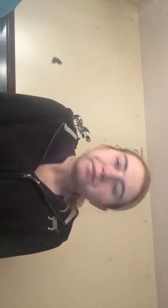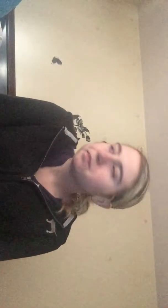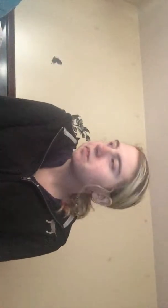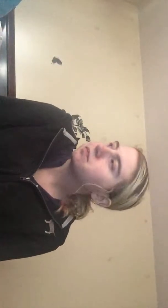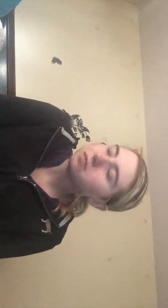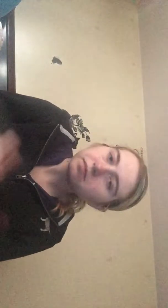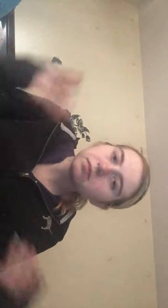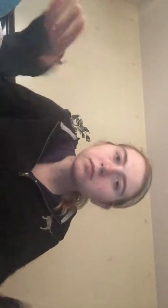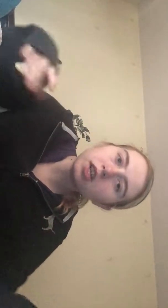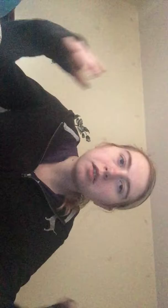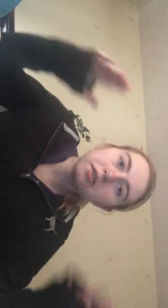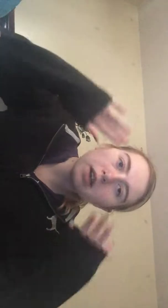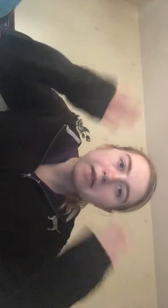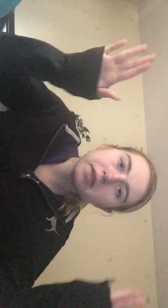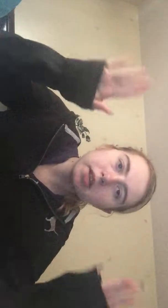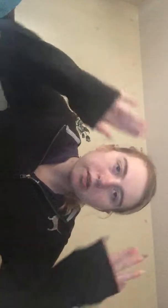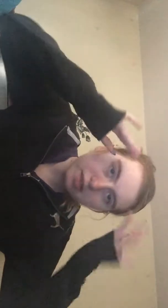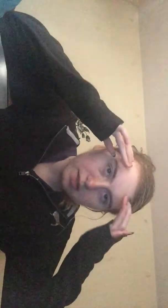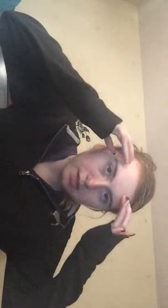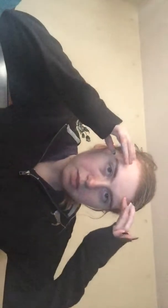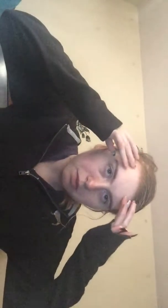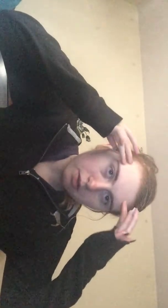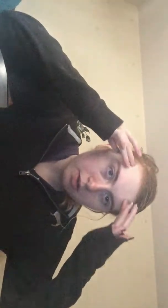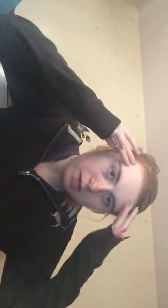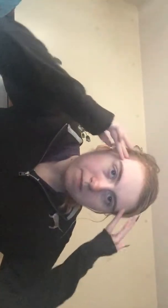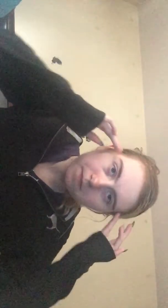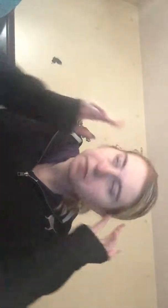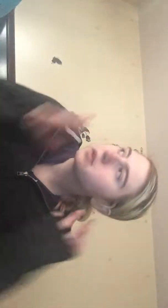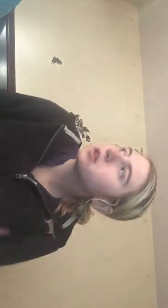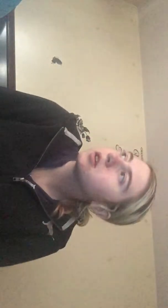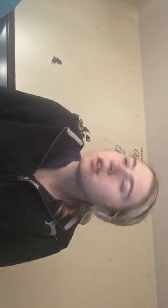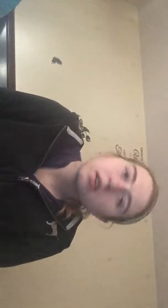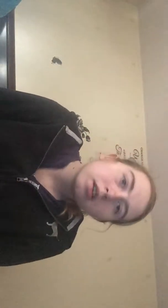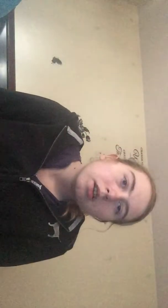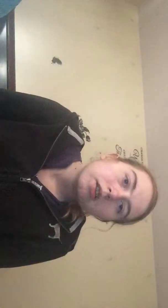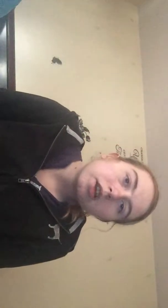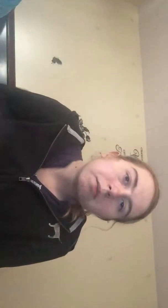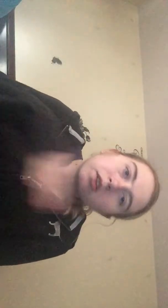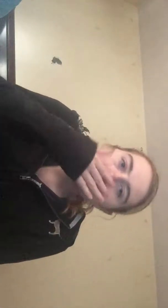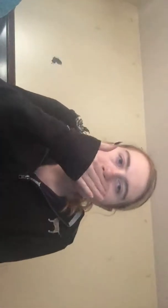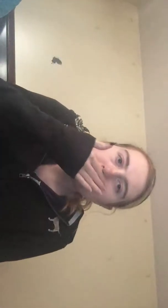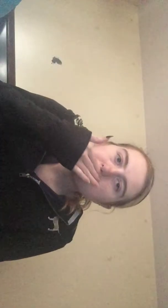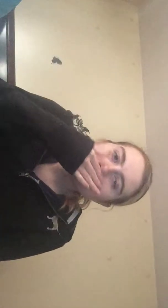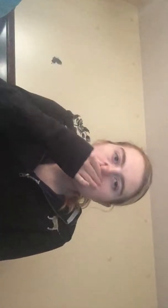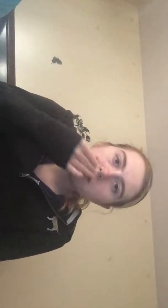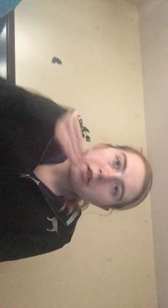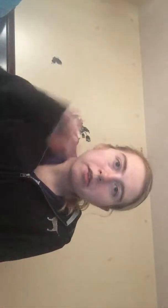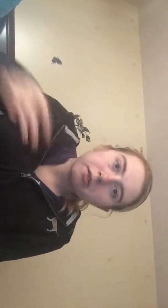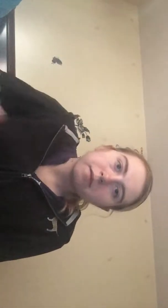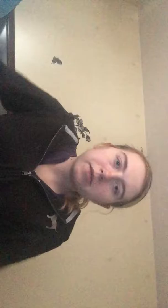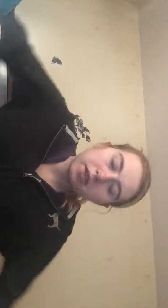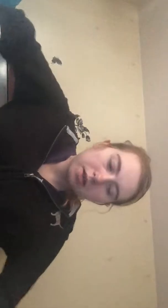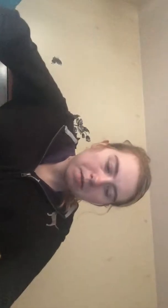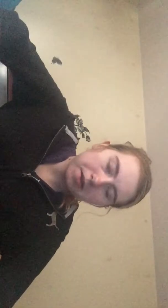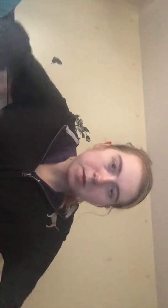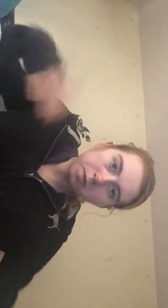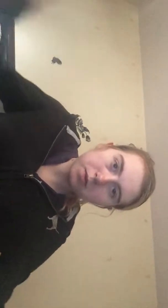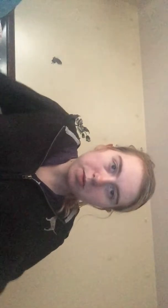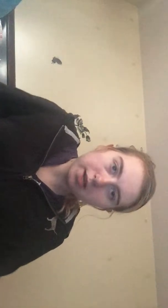everything else is such a blur and then now I'm gonna get into another place which right